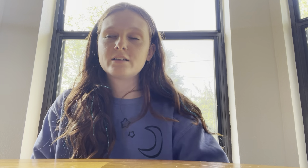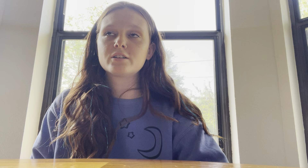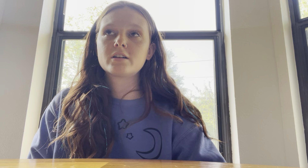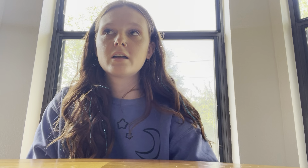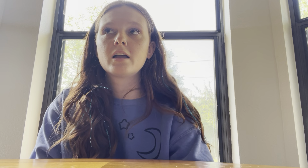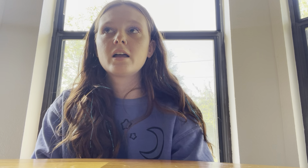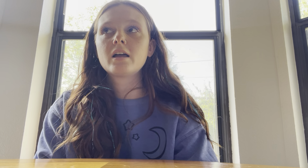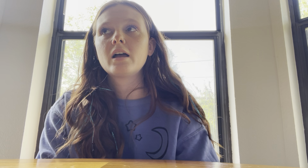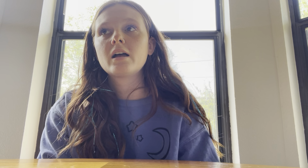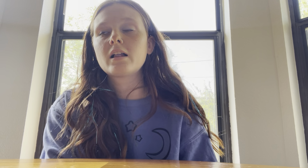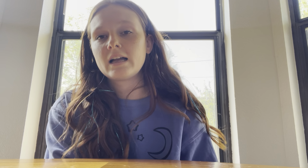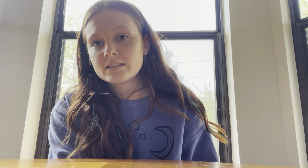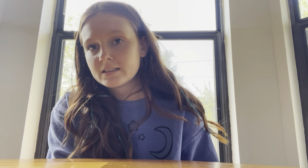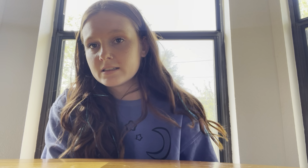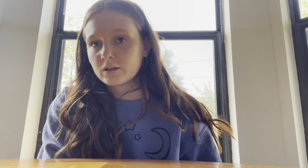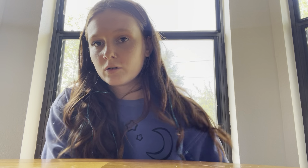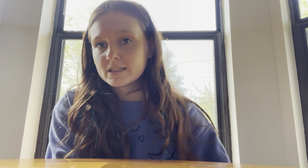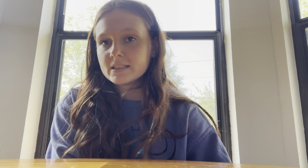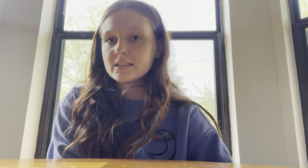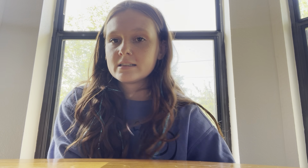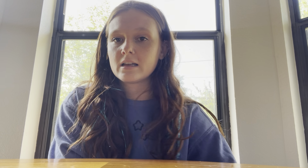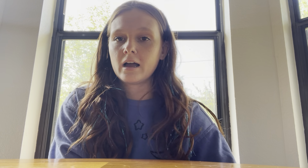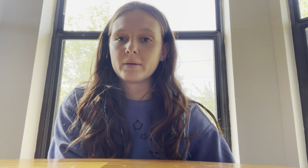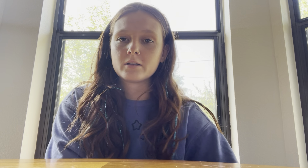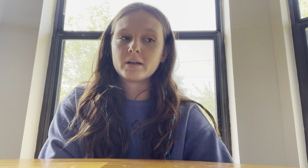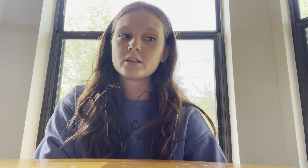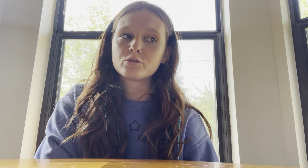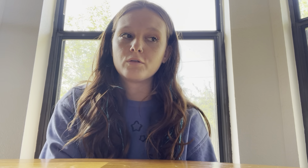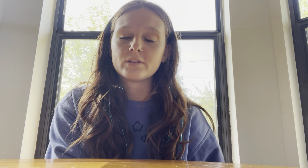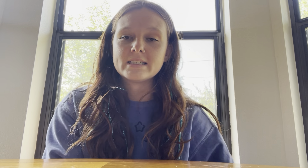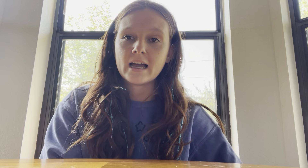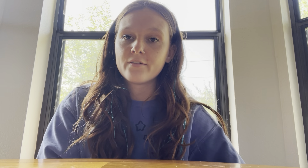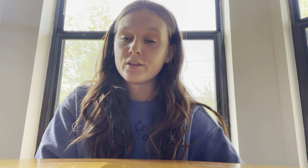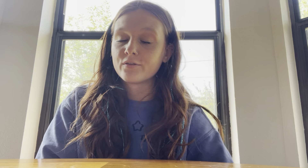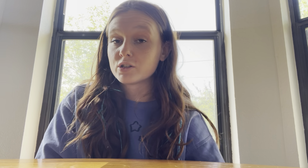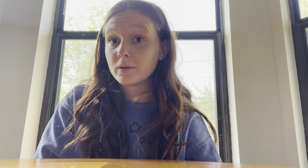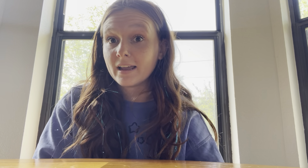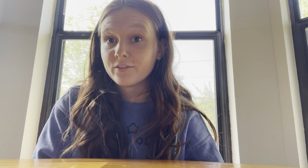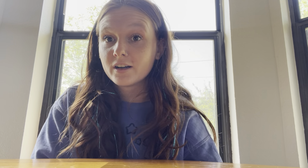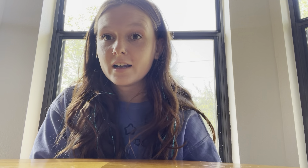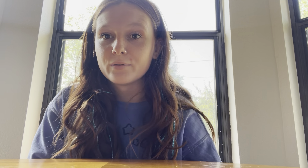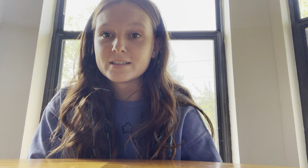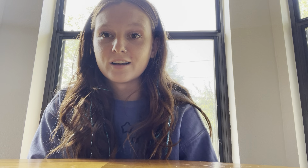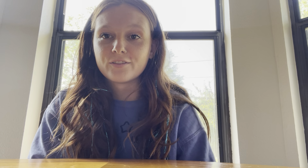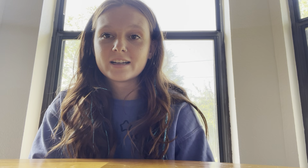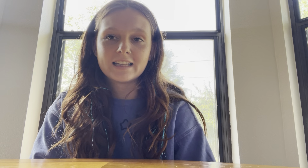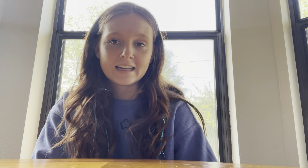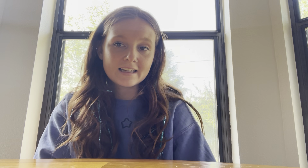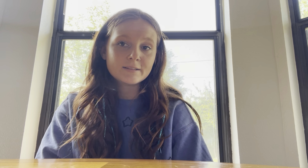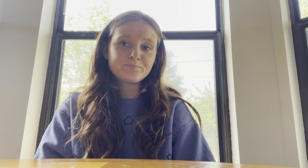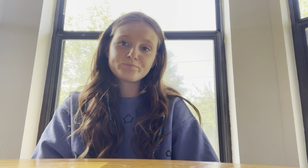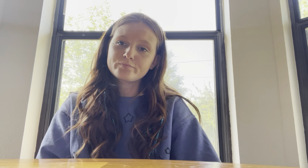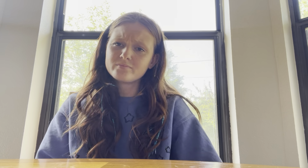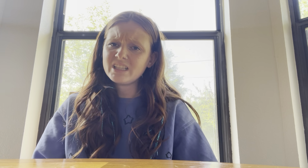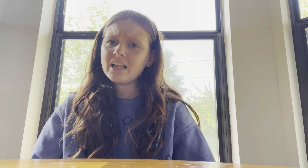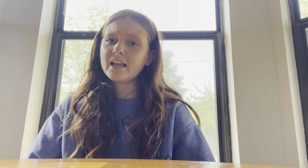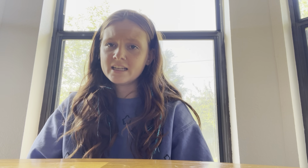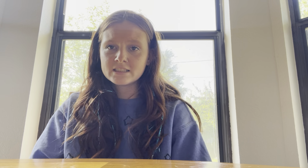took classes and courses at the American School for the Deaf, the first one ever, and was Hartford, Connecticut. And